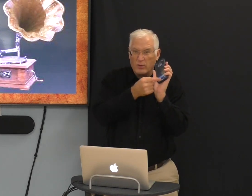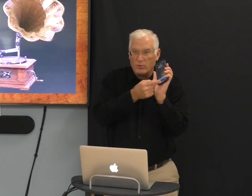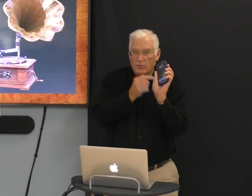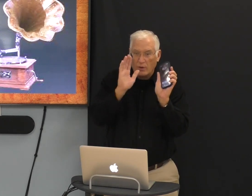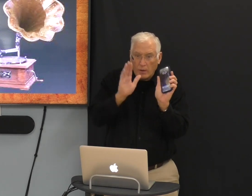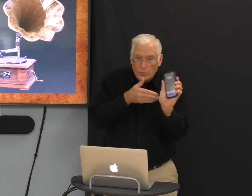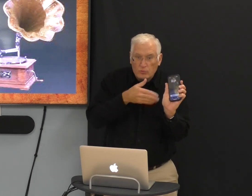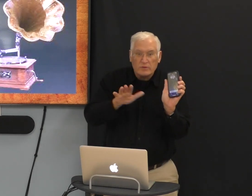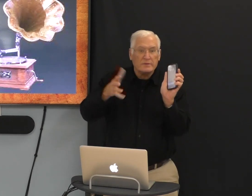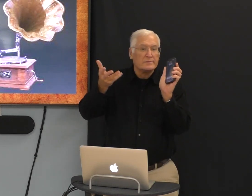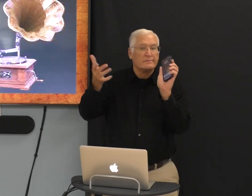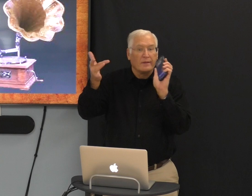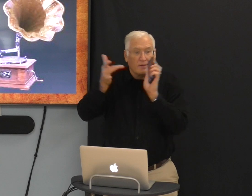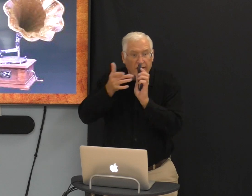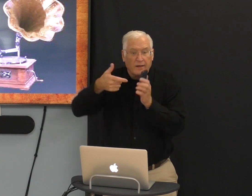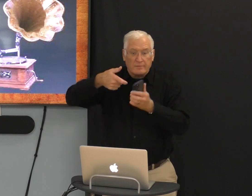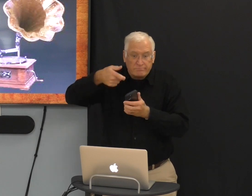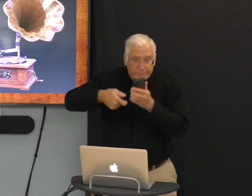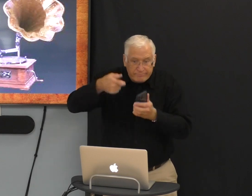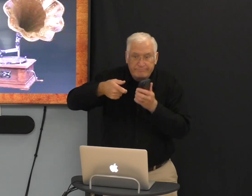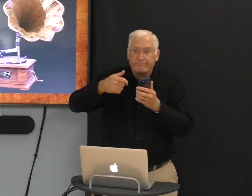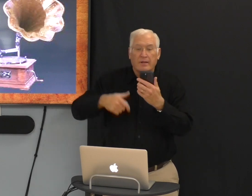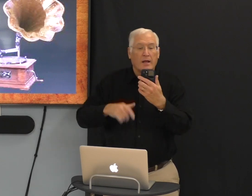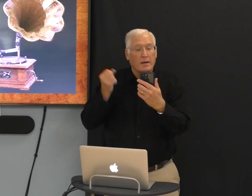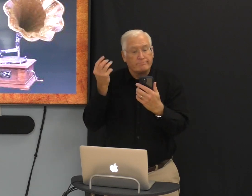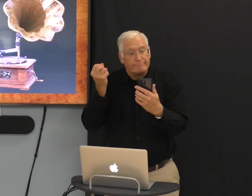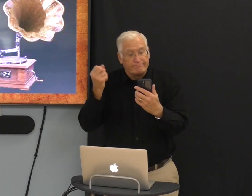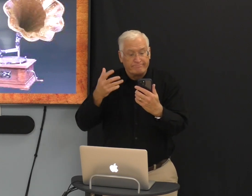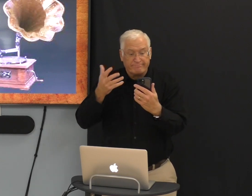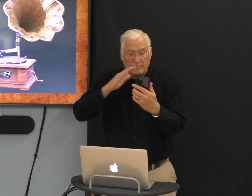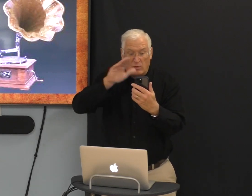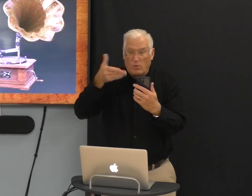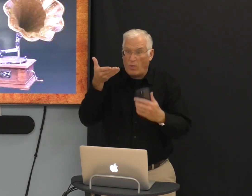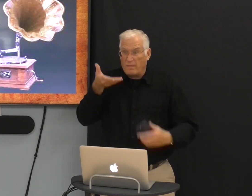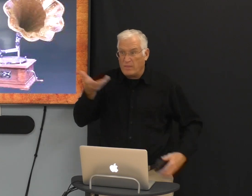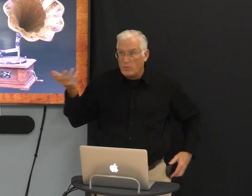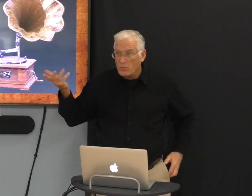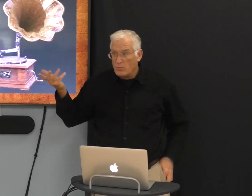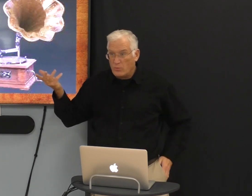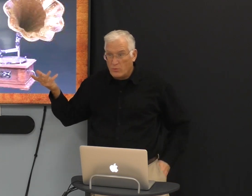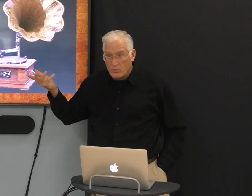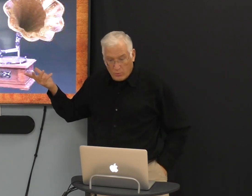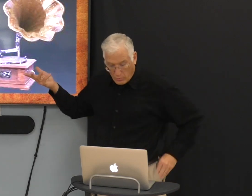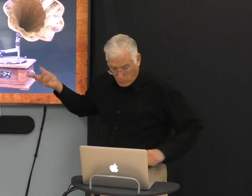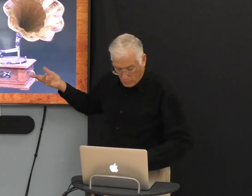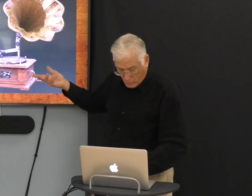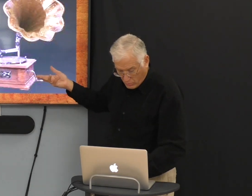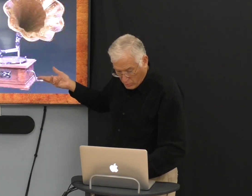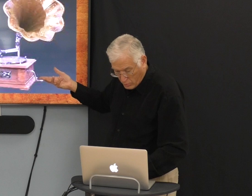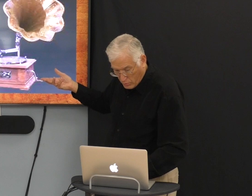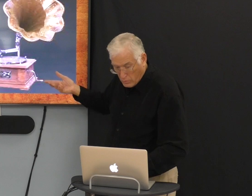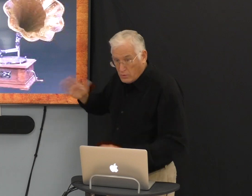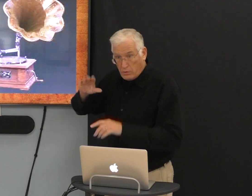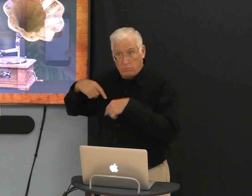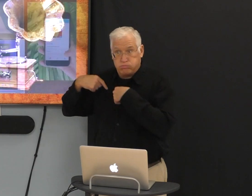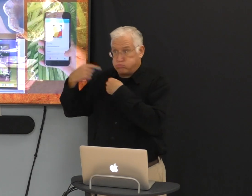your phone. Now you've got music, texting. Everything is in the palm of your hand.